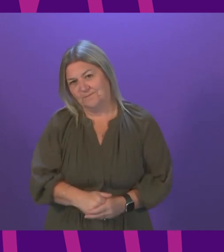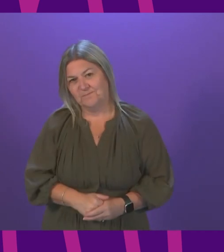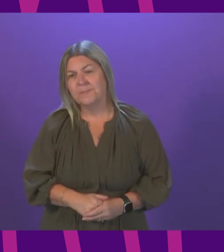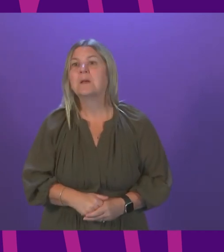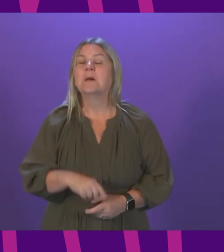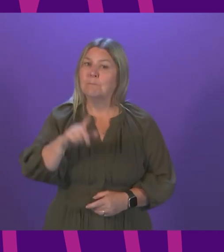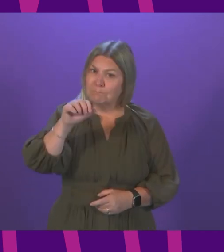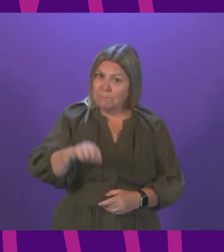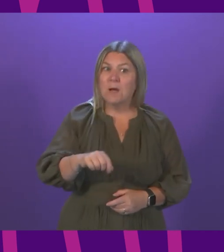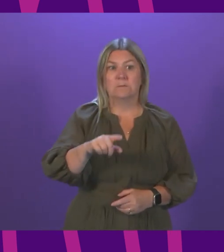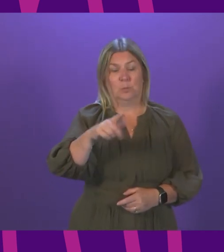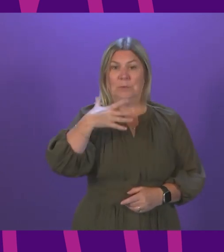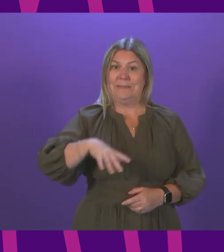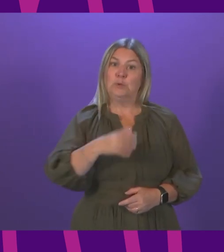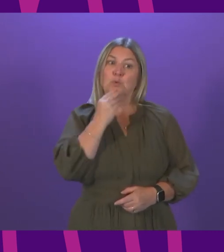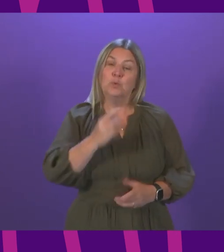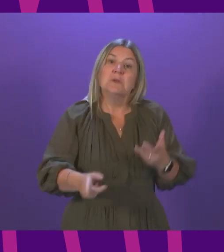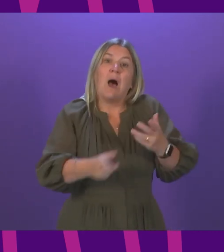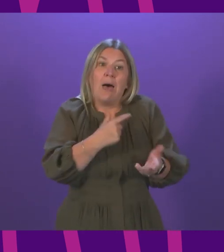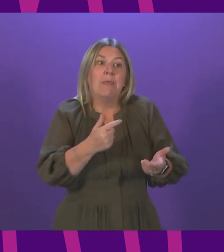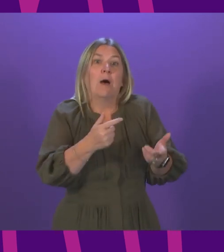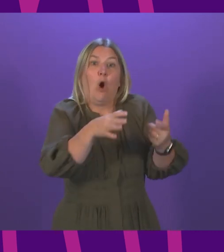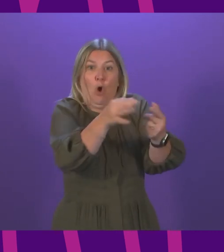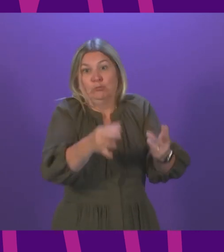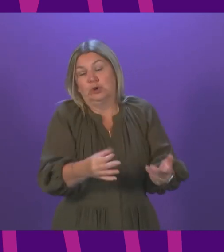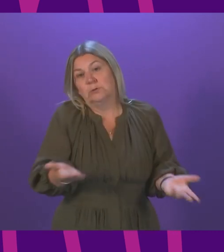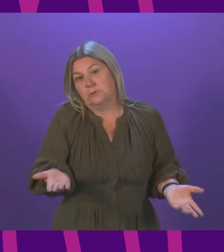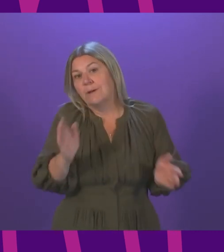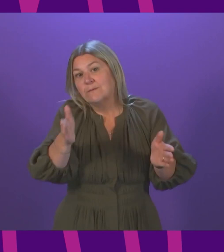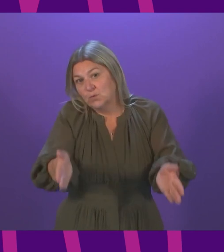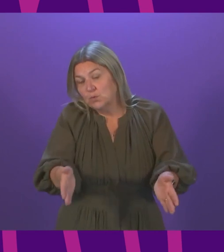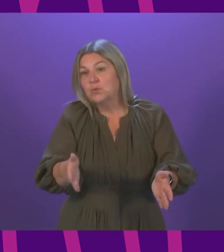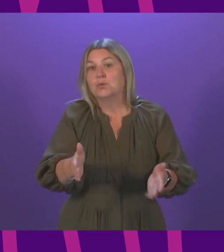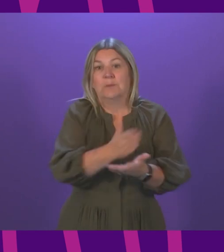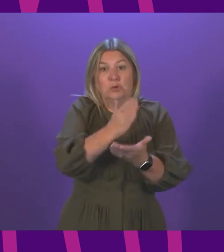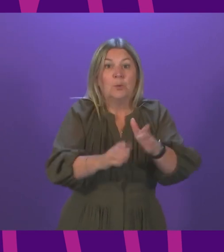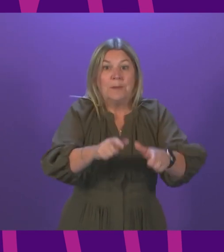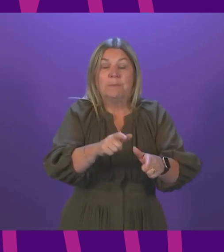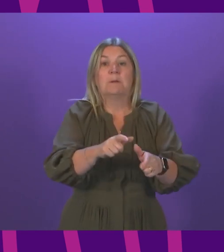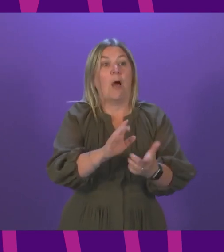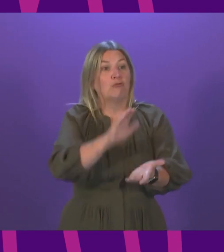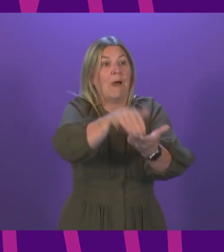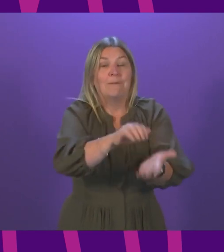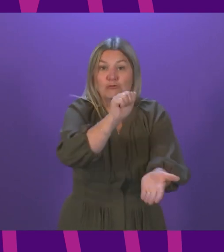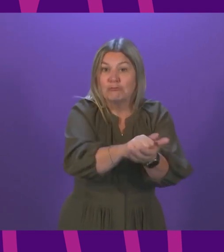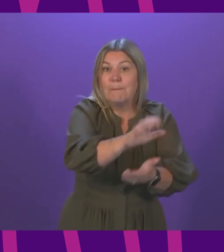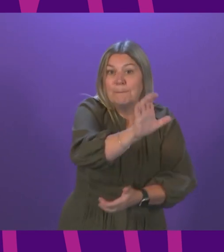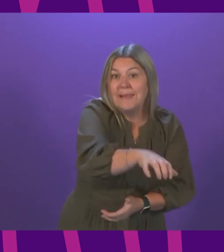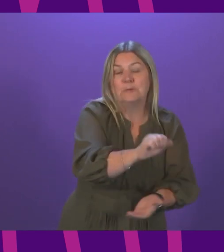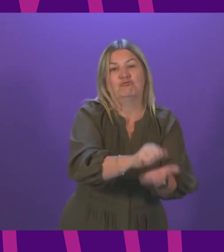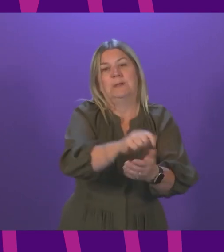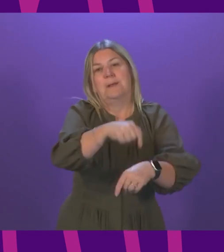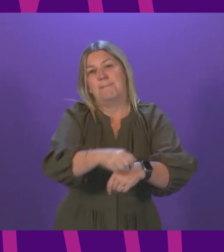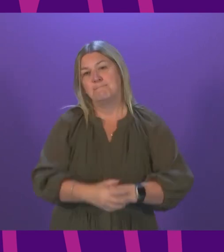reasonable options in order to ensure patients get to the right place at the right time. So I've outlined some of those measures and some of the actions we're taking